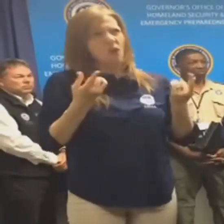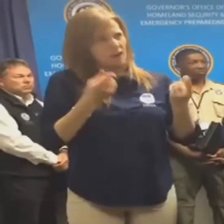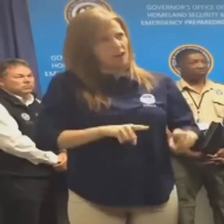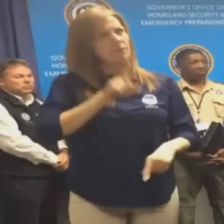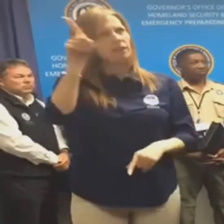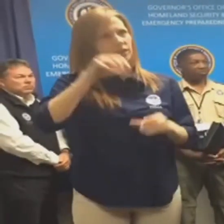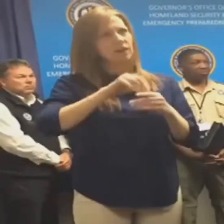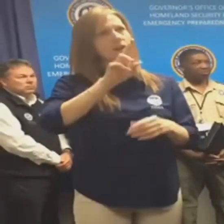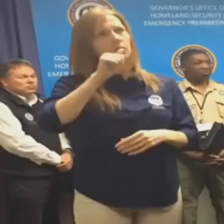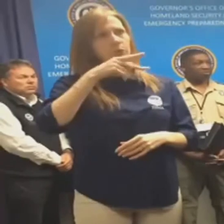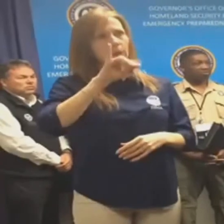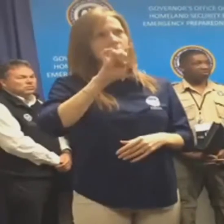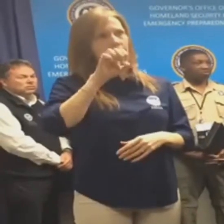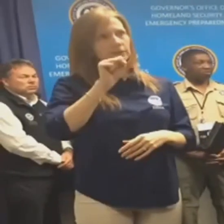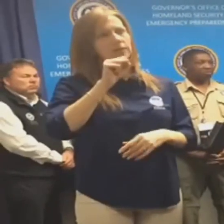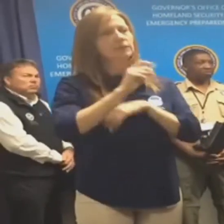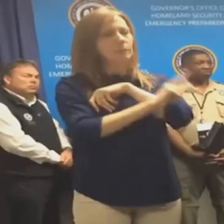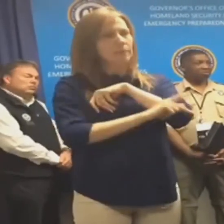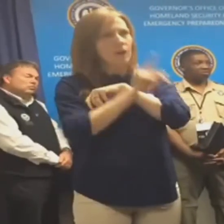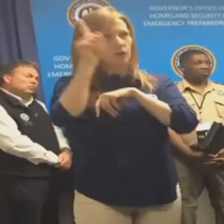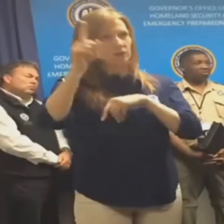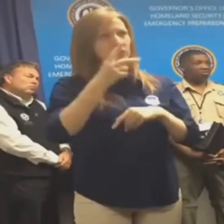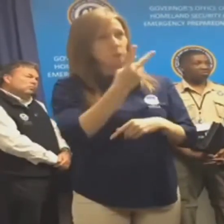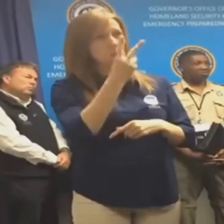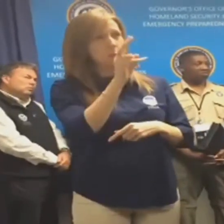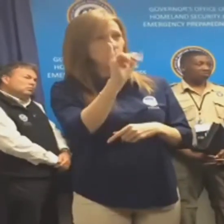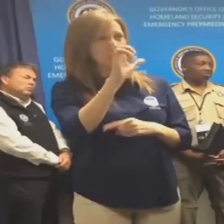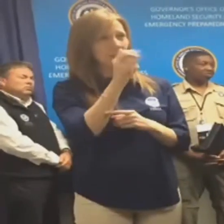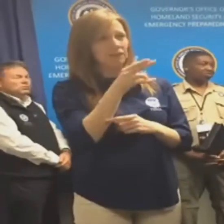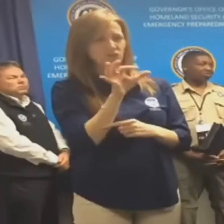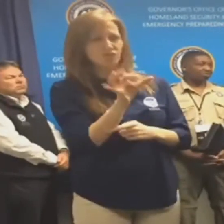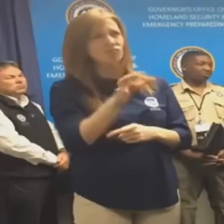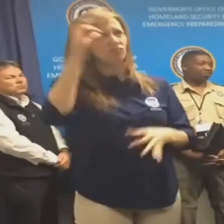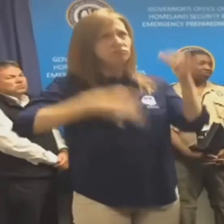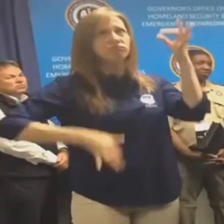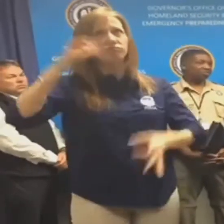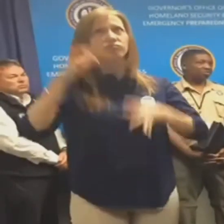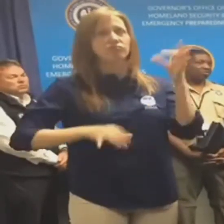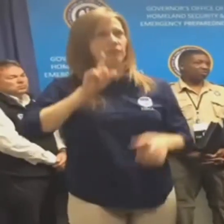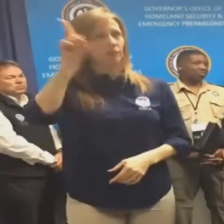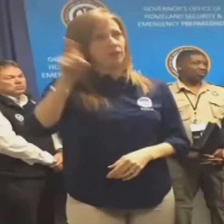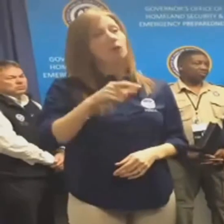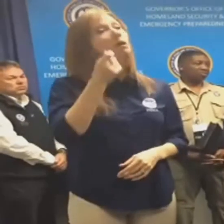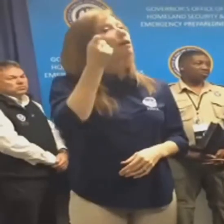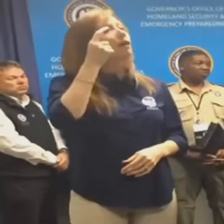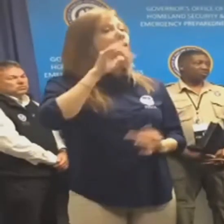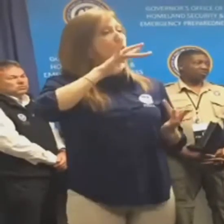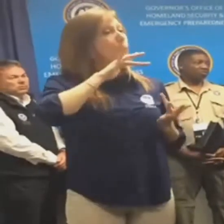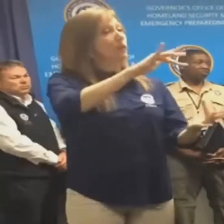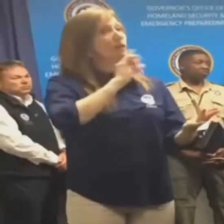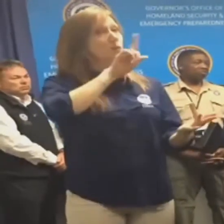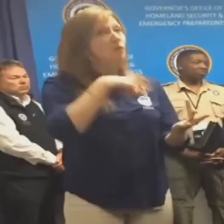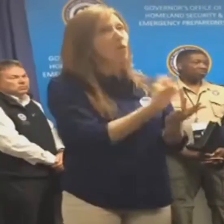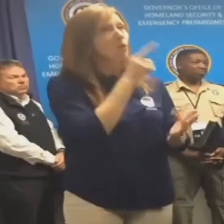at hail, and in fact, up to two-inch hail is falling as we speak in Rapides Parish as well. But it